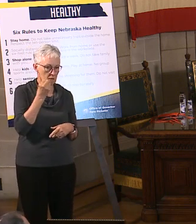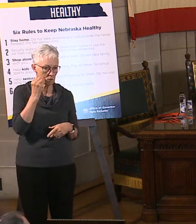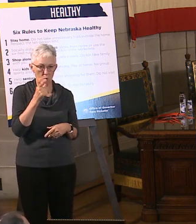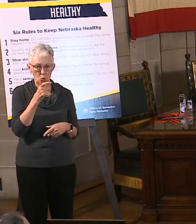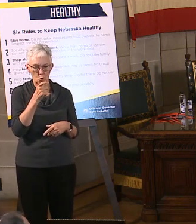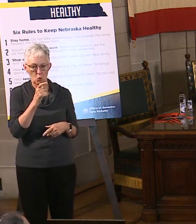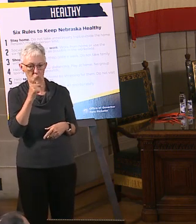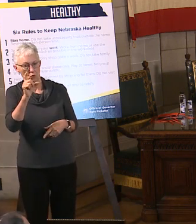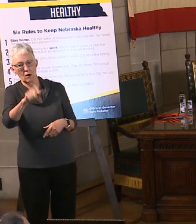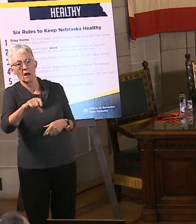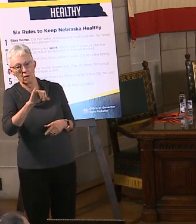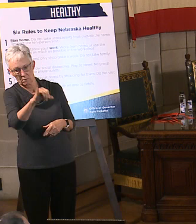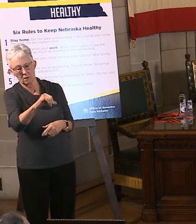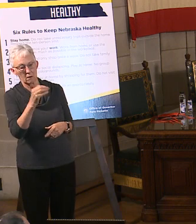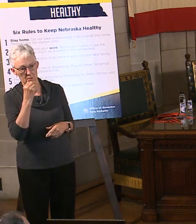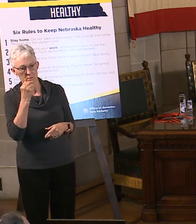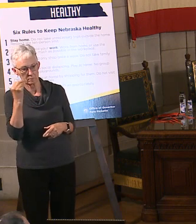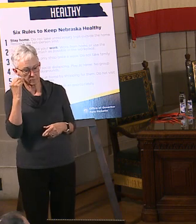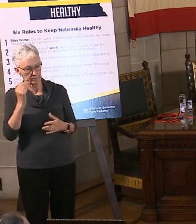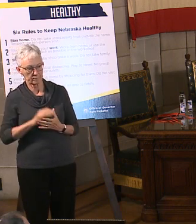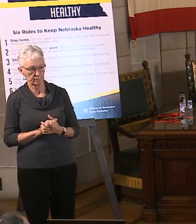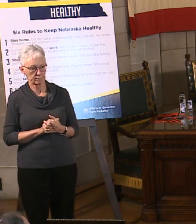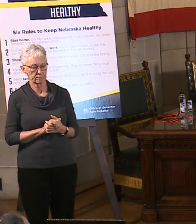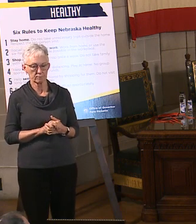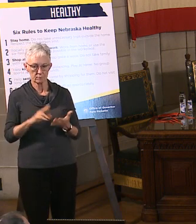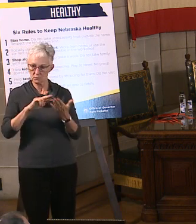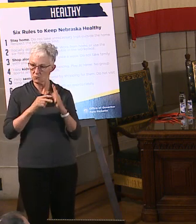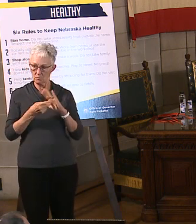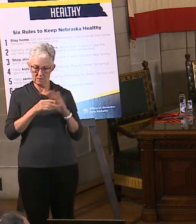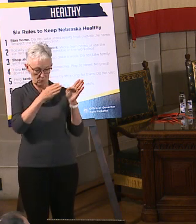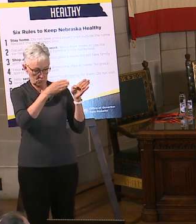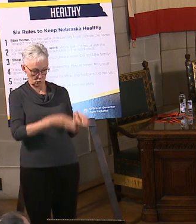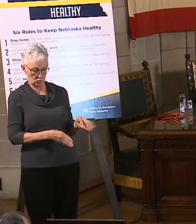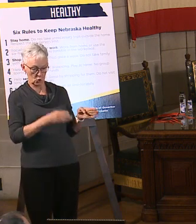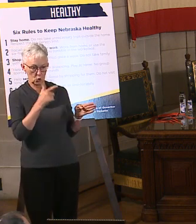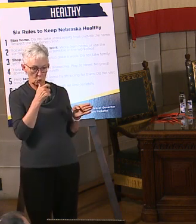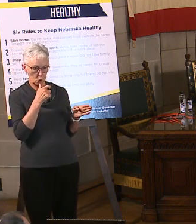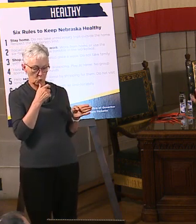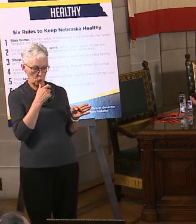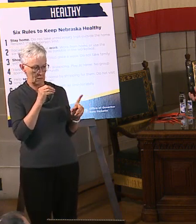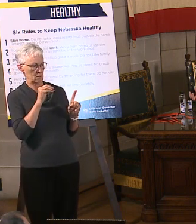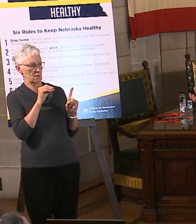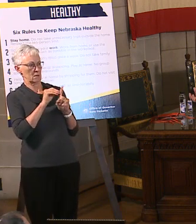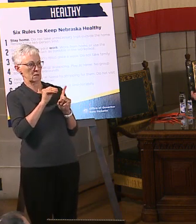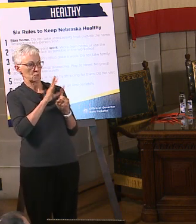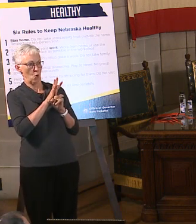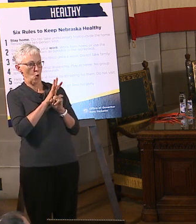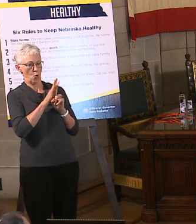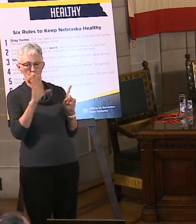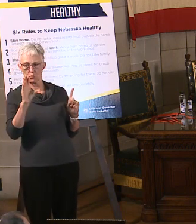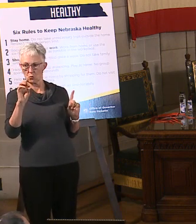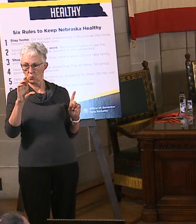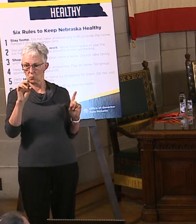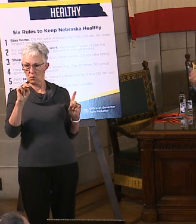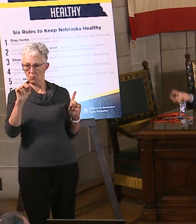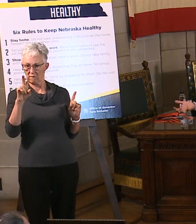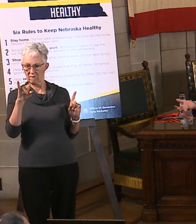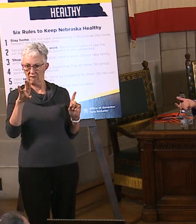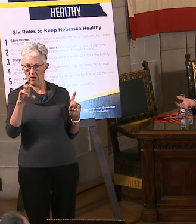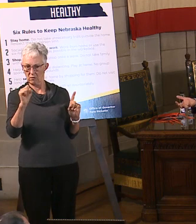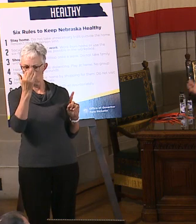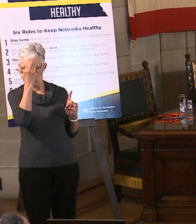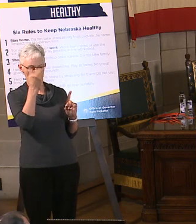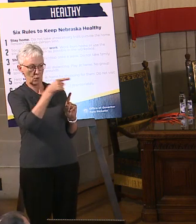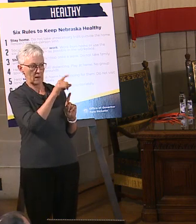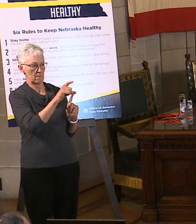switch this around so that we're focusing on the people who have been impacted by coronavirus while letting the rest of us go back to a more normal